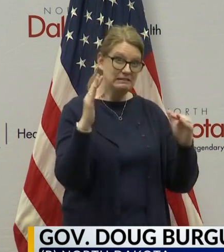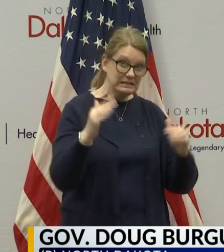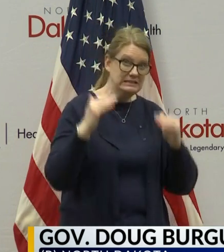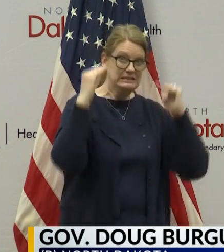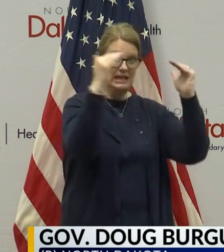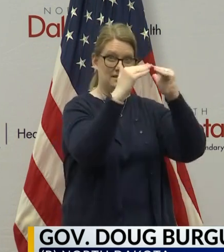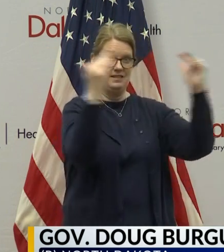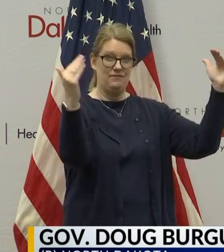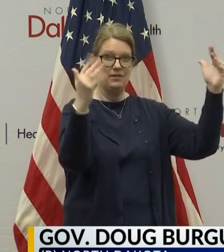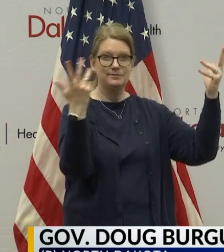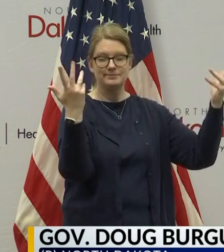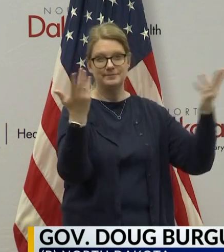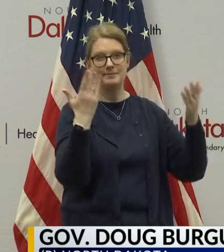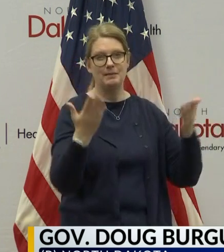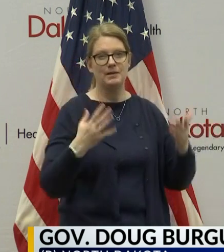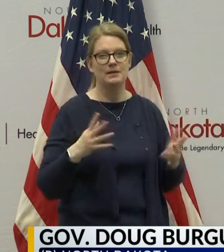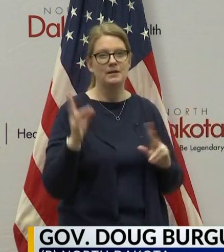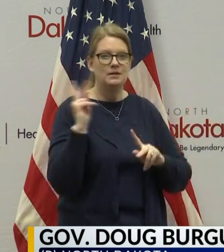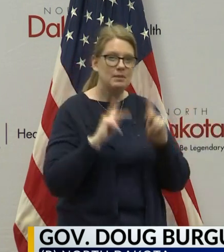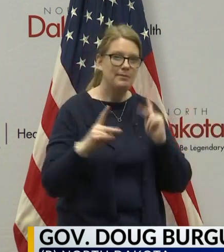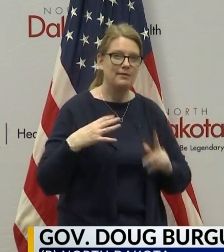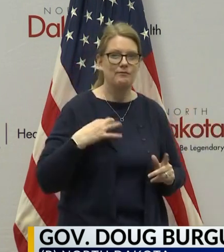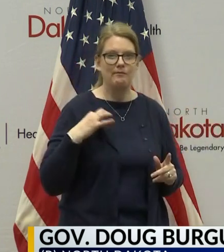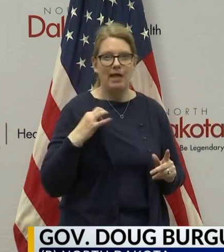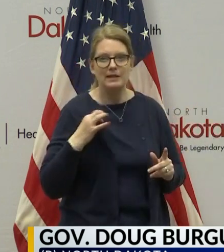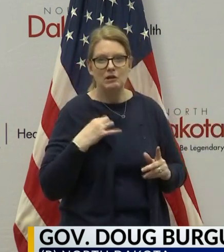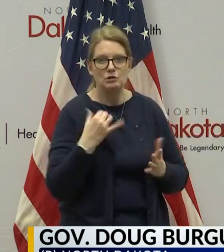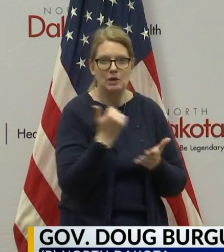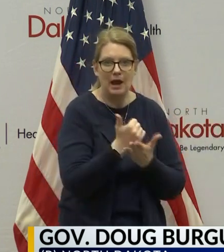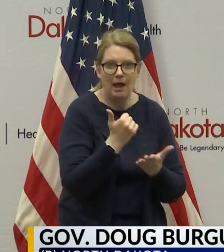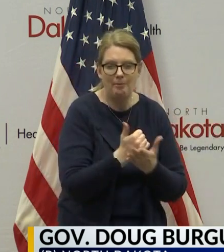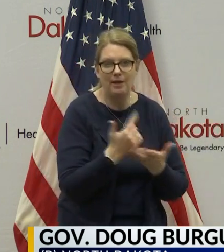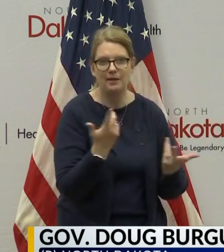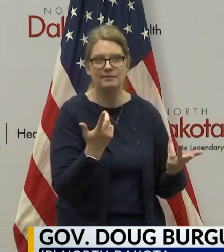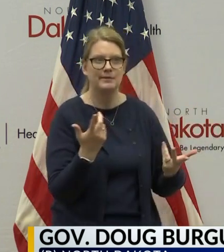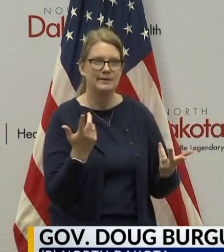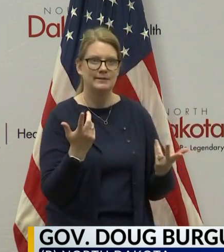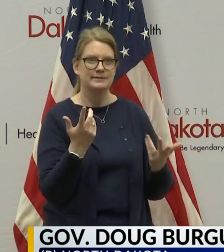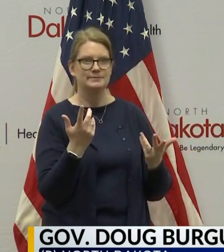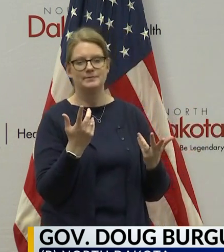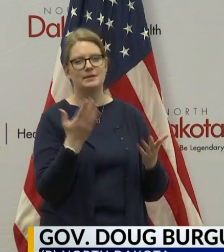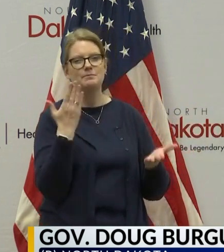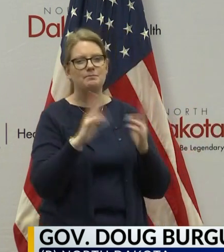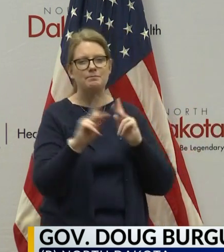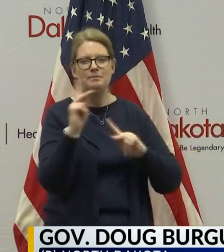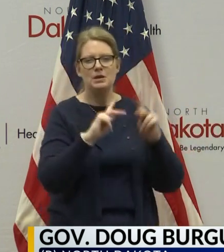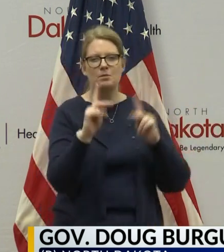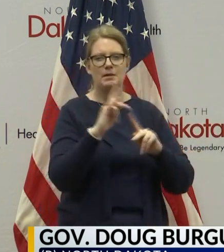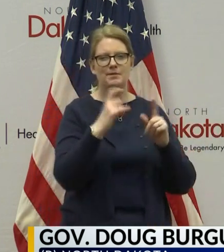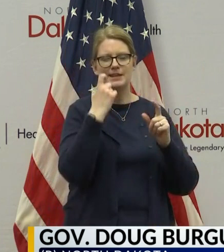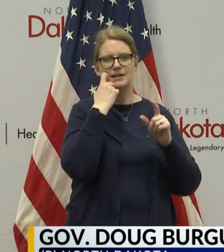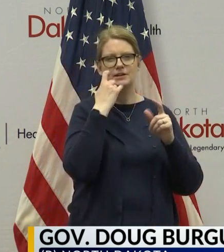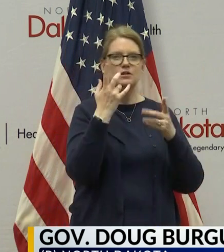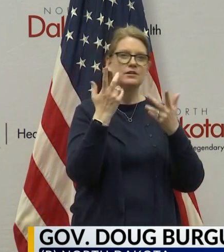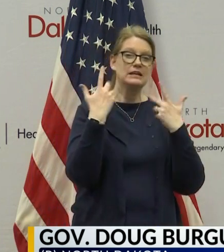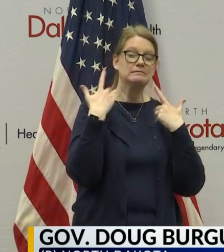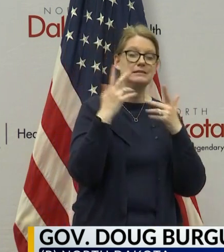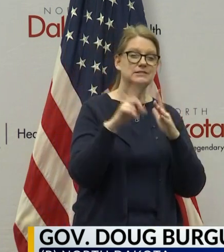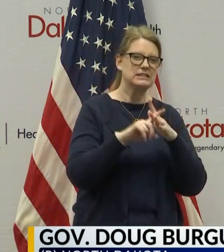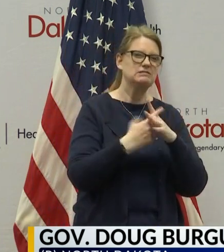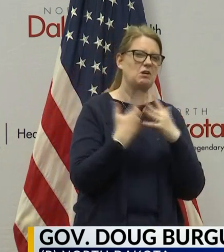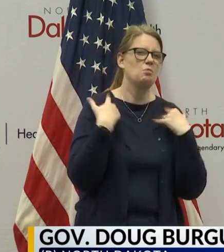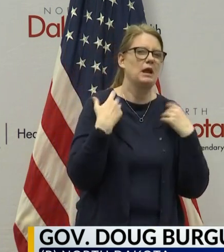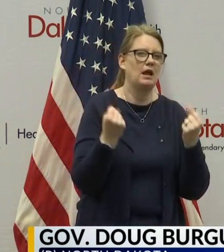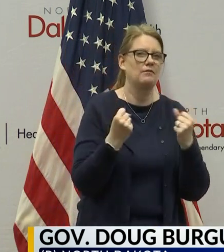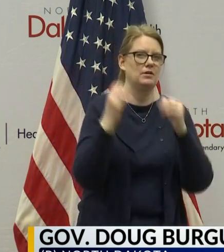you could be staffed by, you know, volunteers almost. Uh, it could be people that are on a, you know, step down, but we're hoping that we don't ever get to that